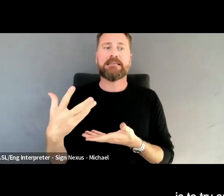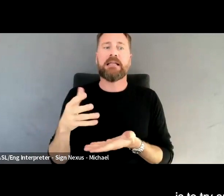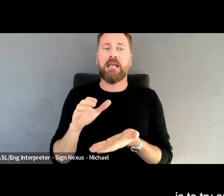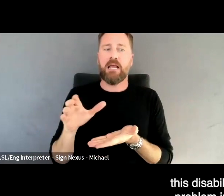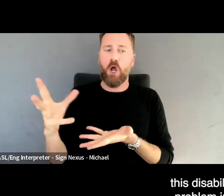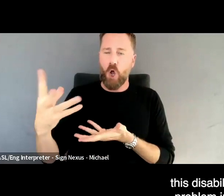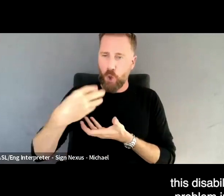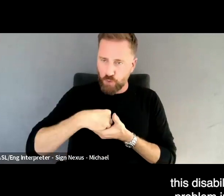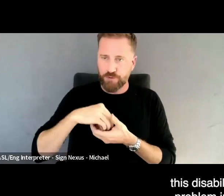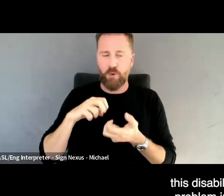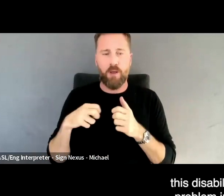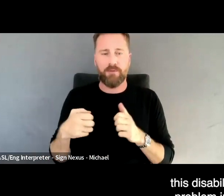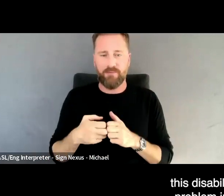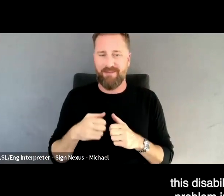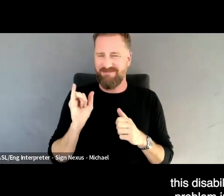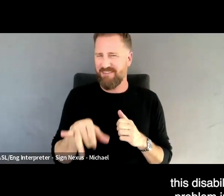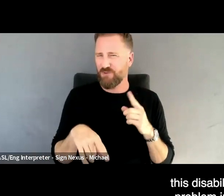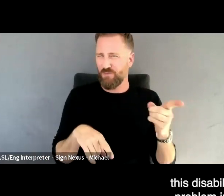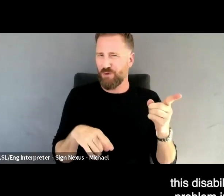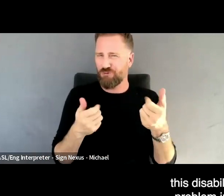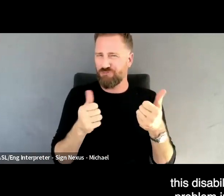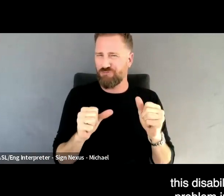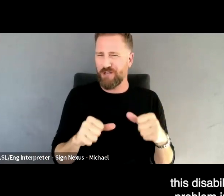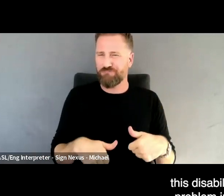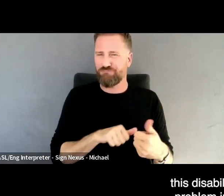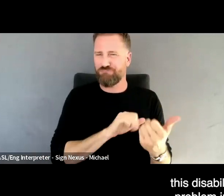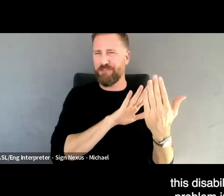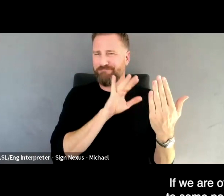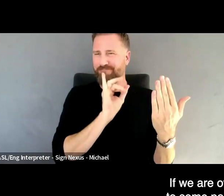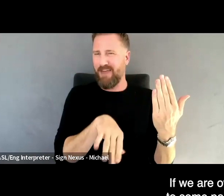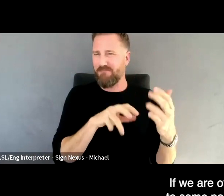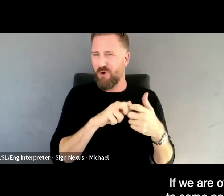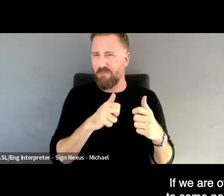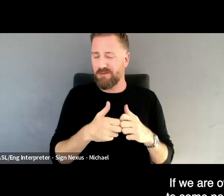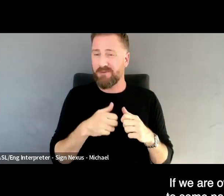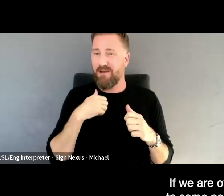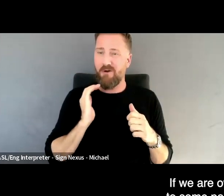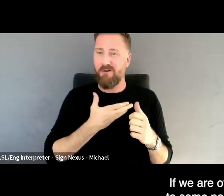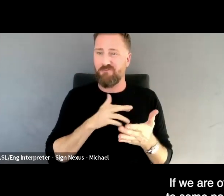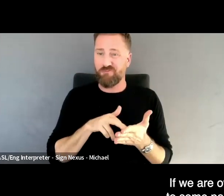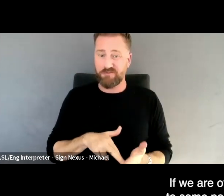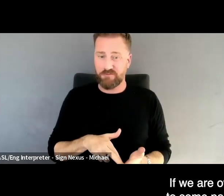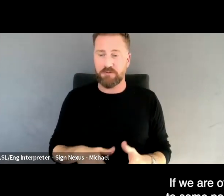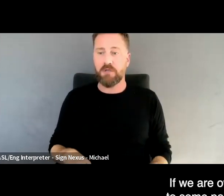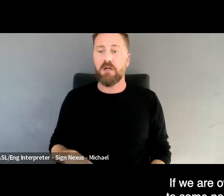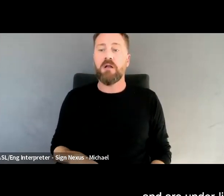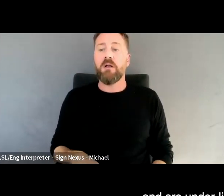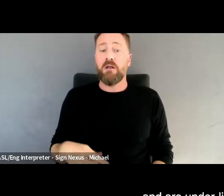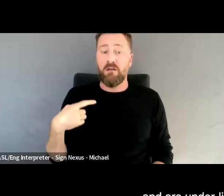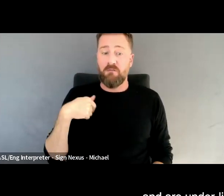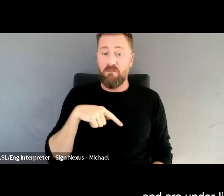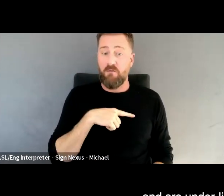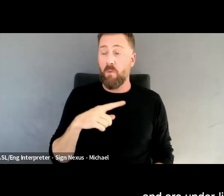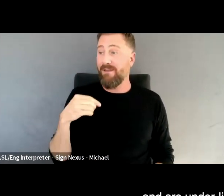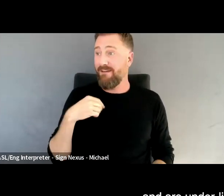try and address this disability inclusion problem in research. If we are over listening to some parts of society and